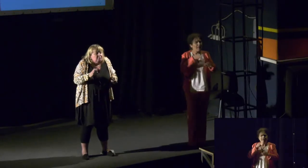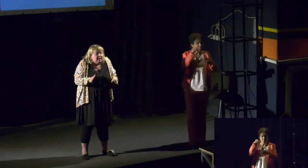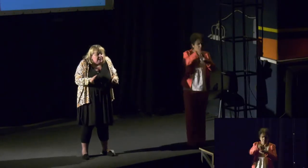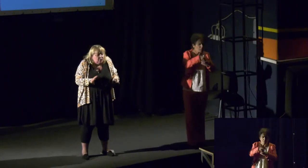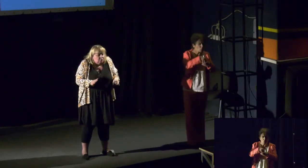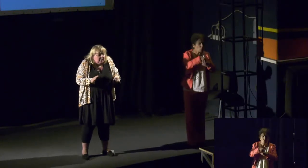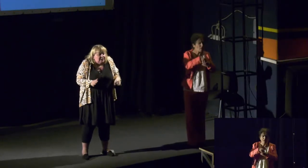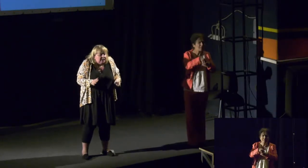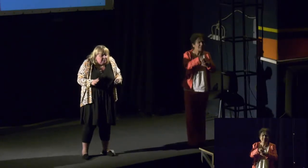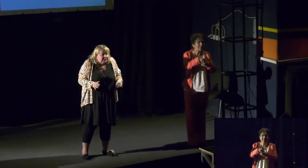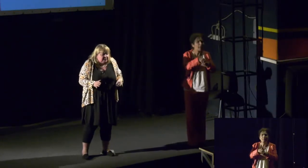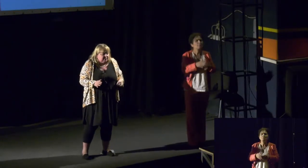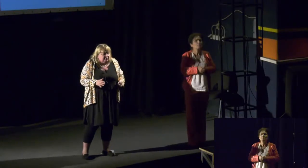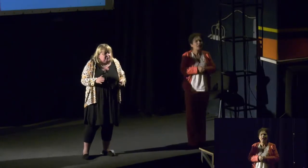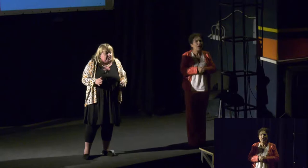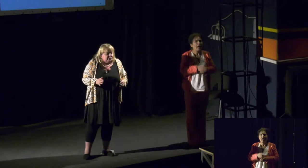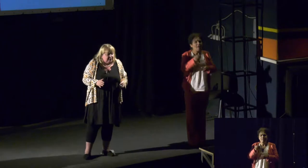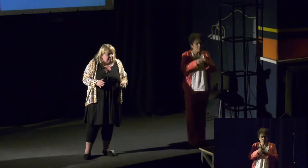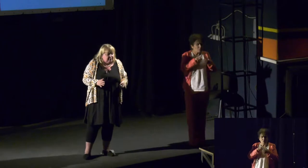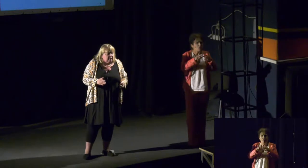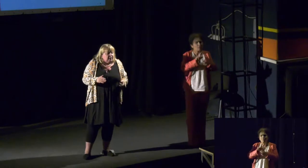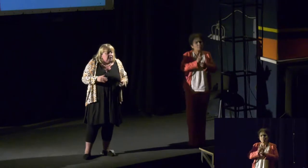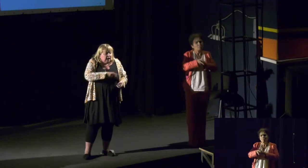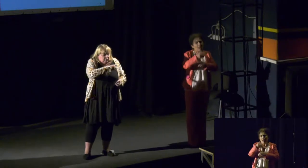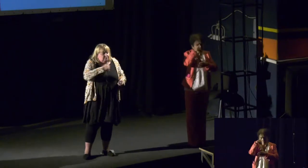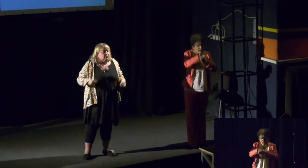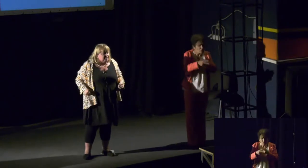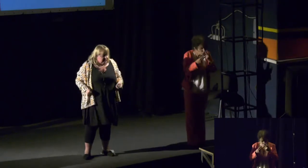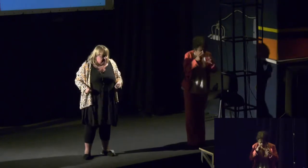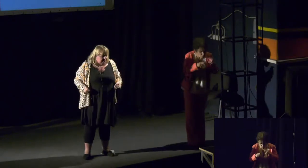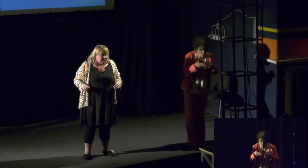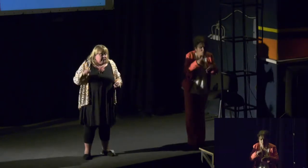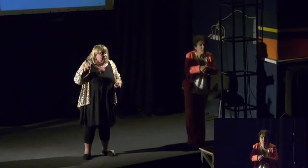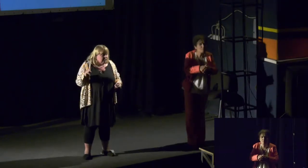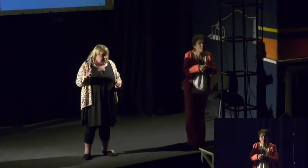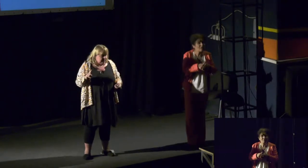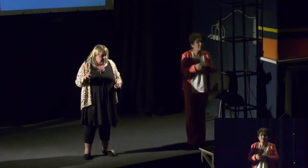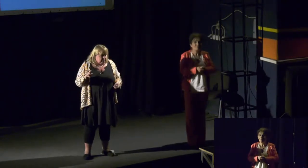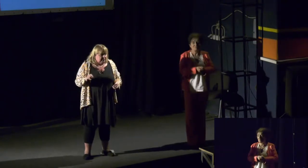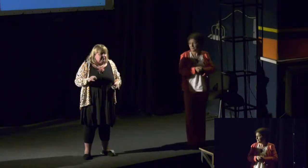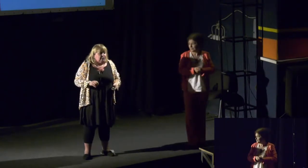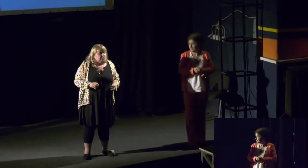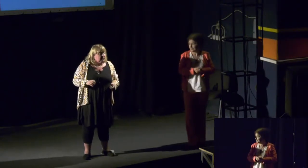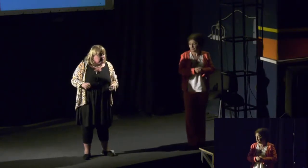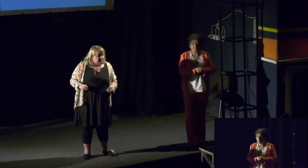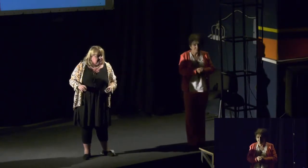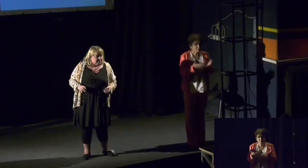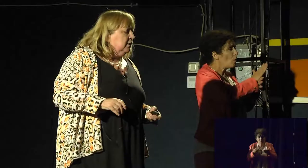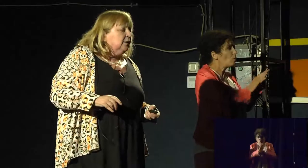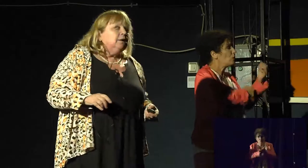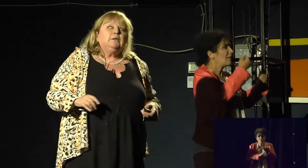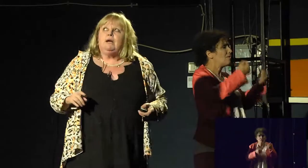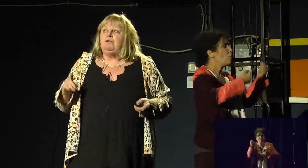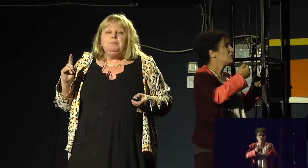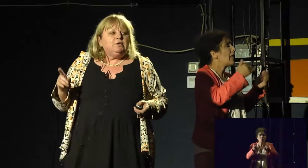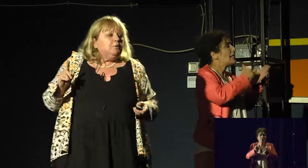You may know a little bit, if you start driving, how to put on a safety belt, if you're lucky. So they tell you about condoms.